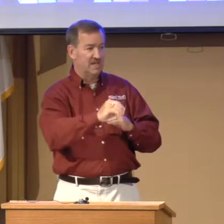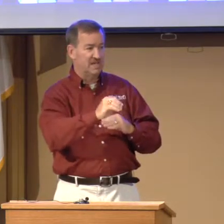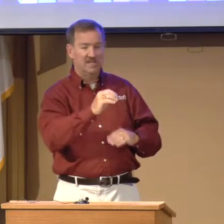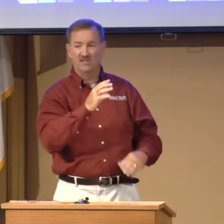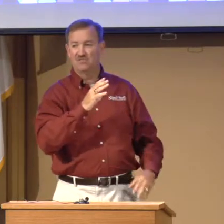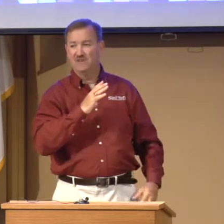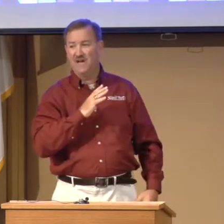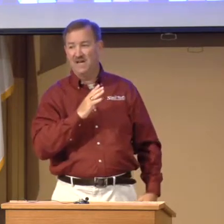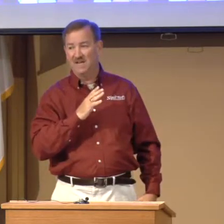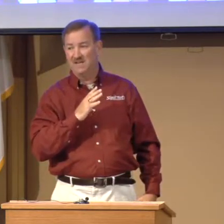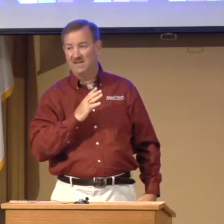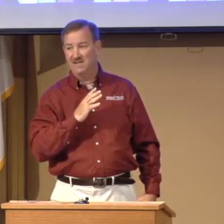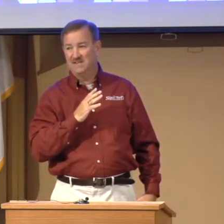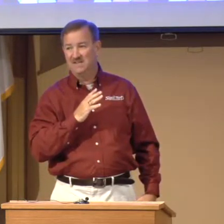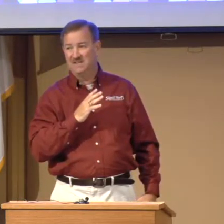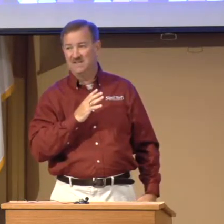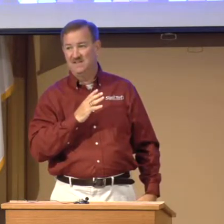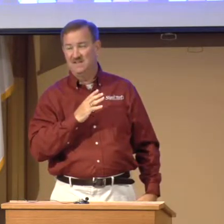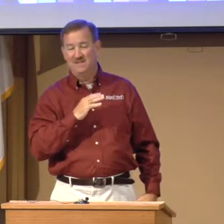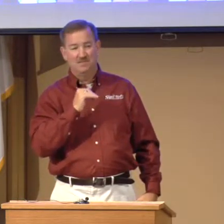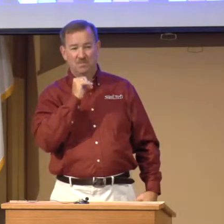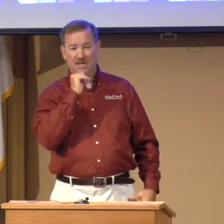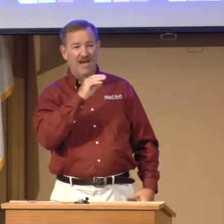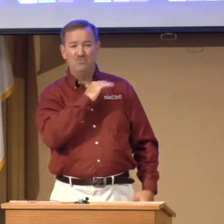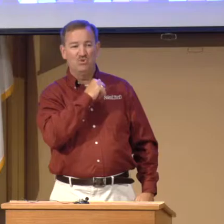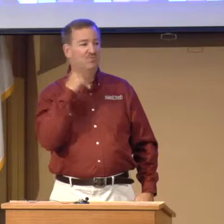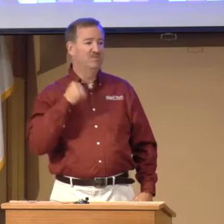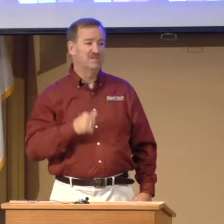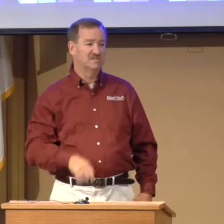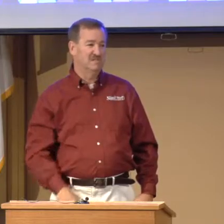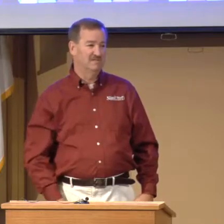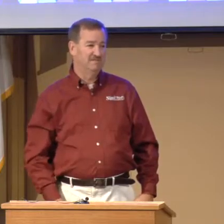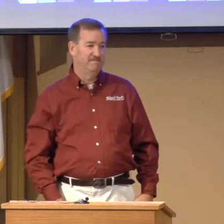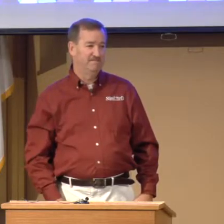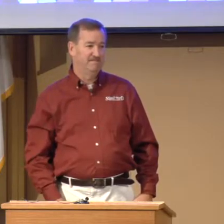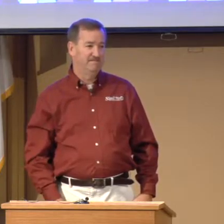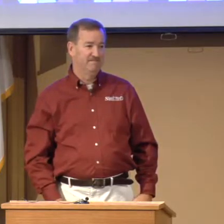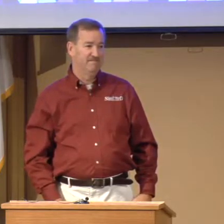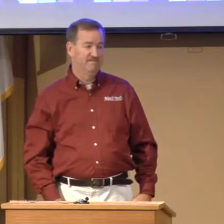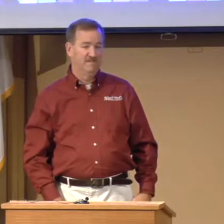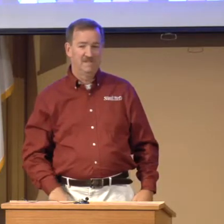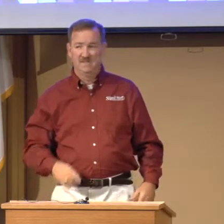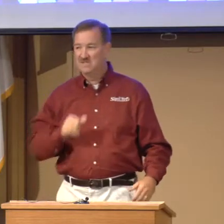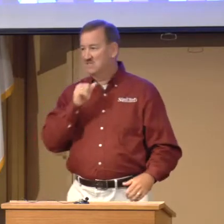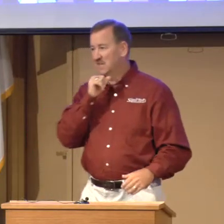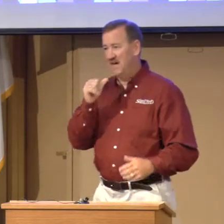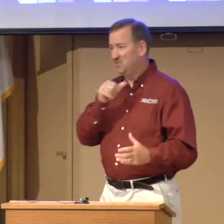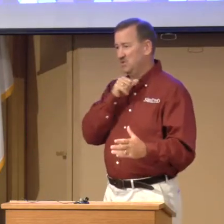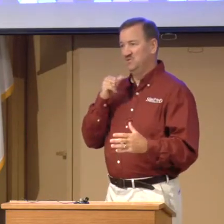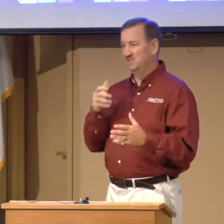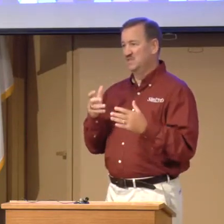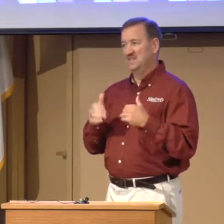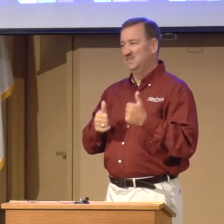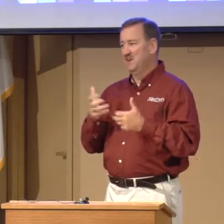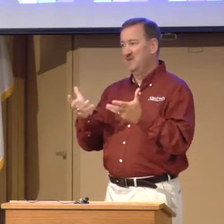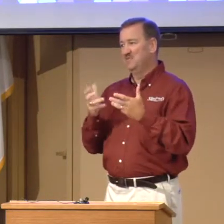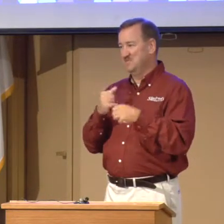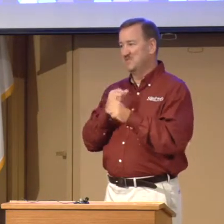it's fine. But I wouldn't risk it. She said, I don't want to risk it either. I want to make